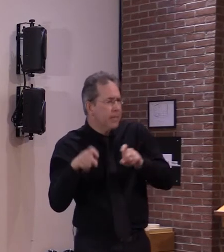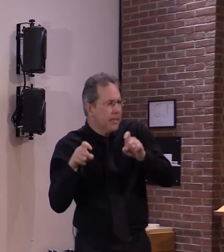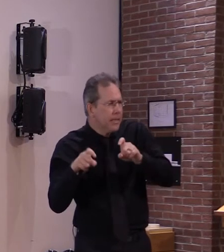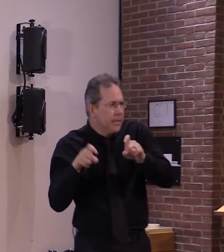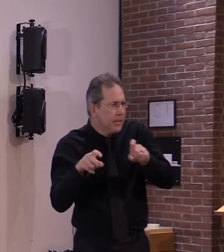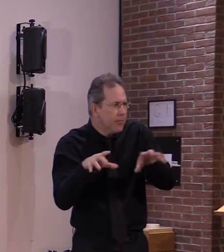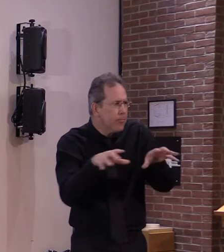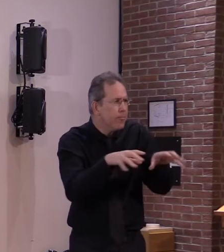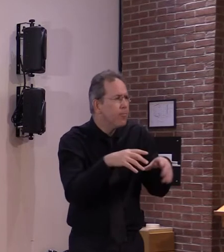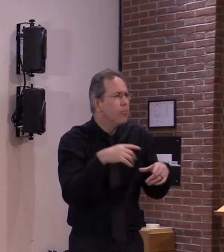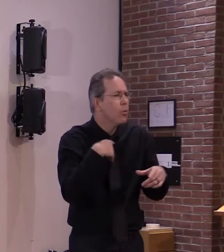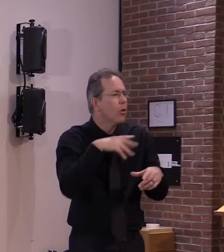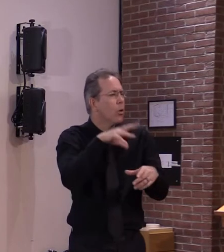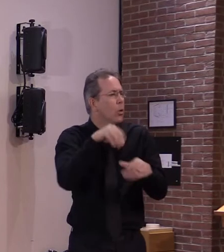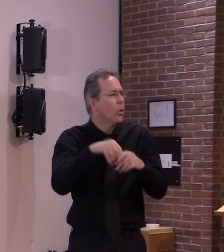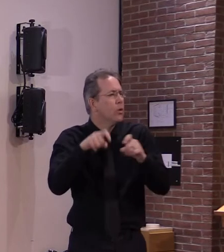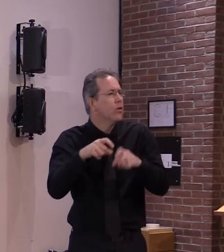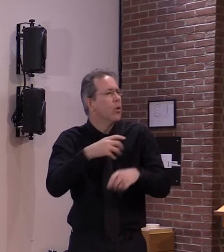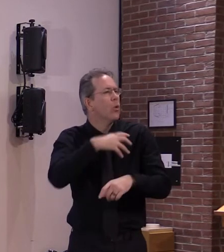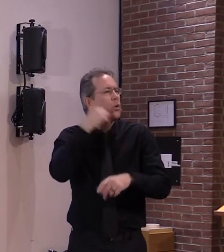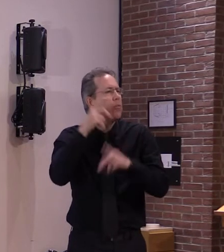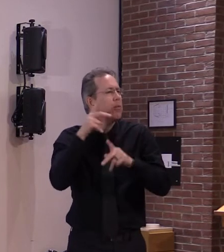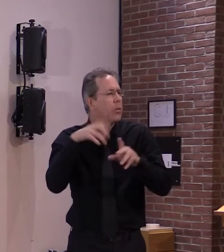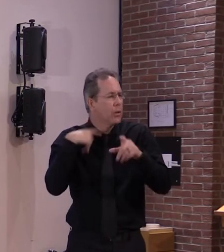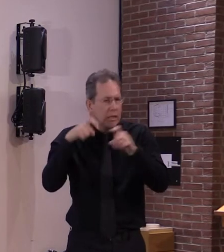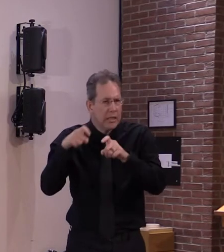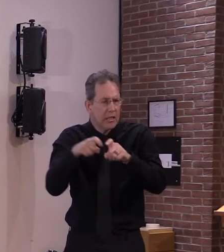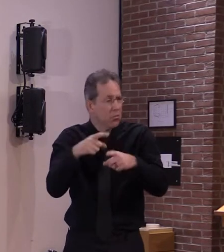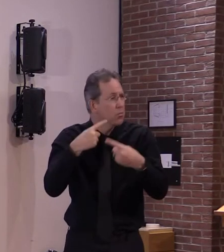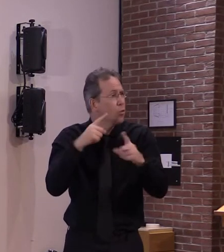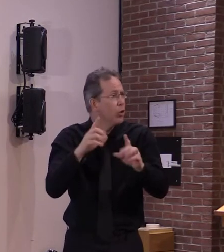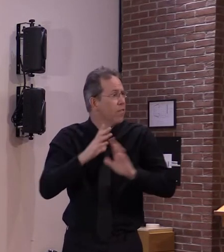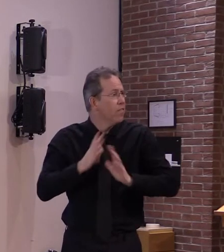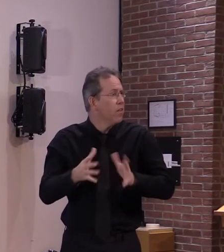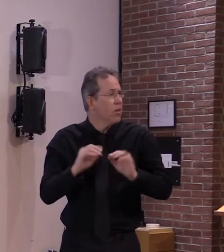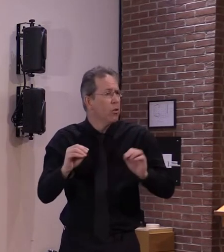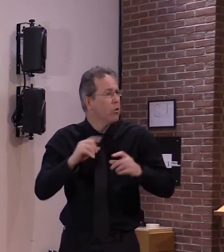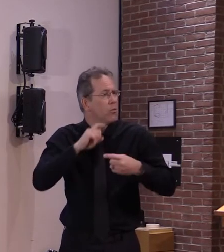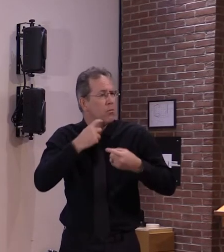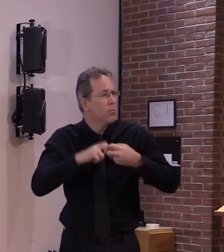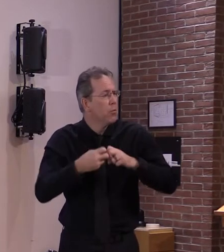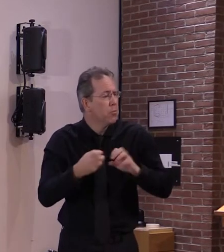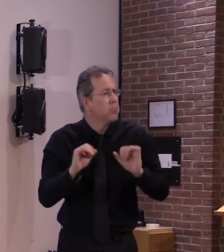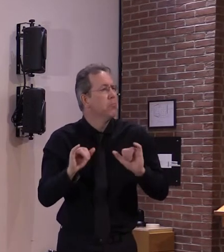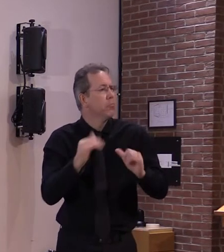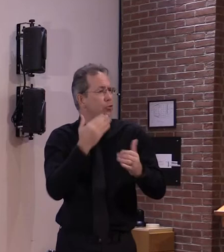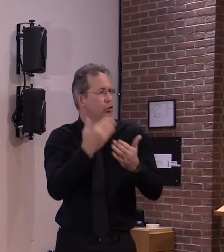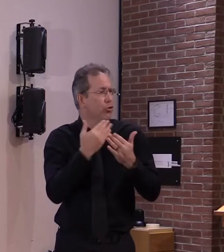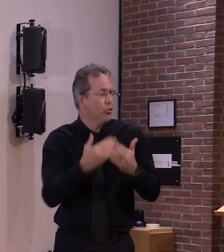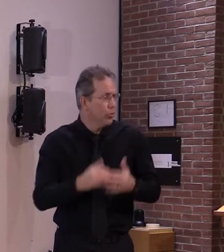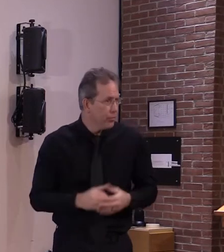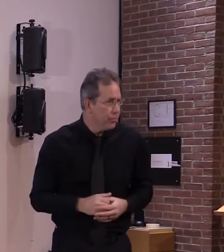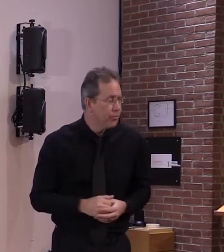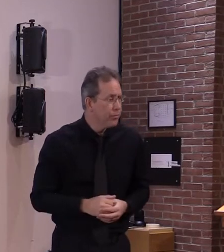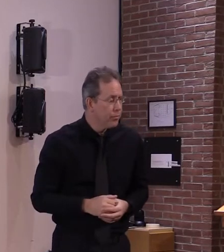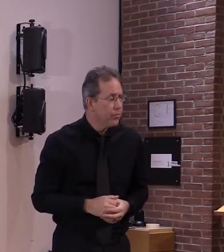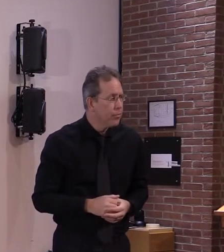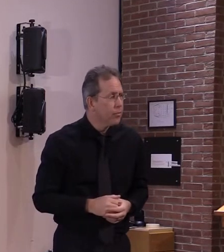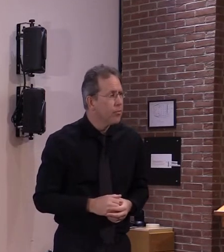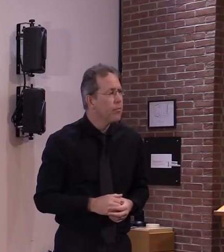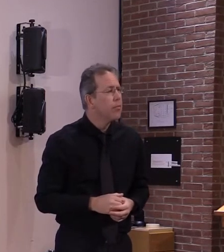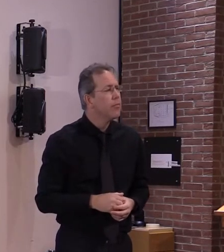response in those who are older and protect them i think that there's still a little bit more to find out